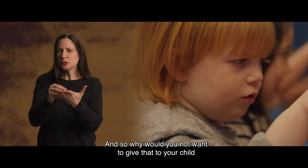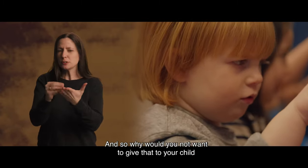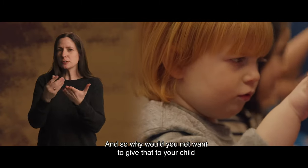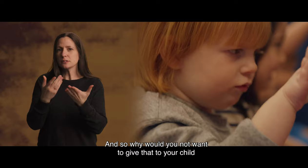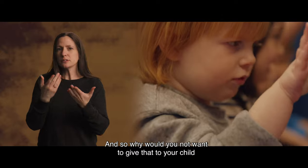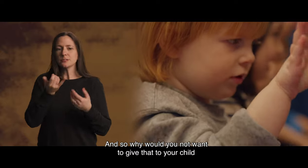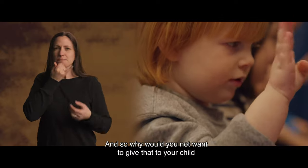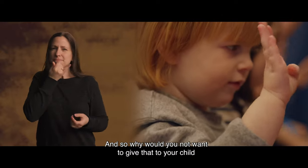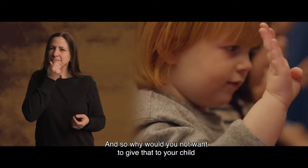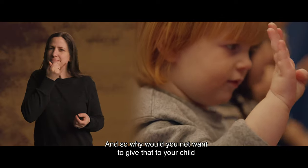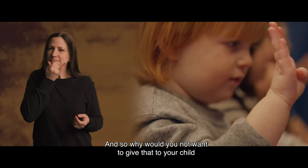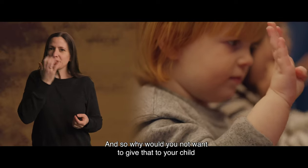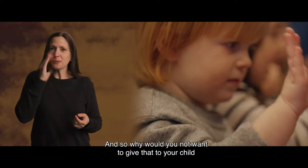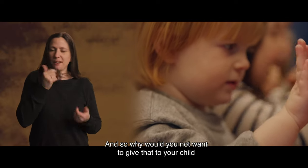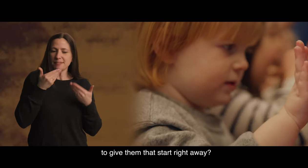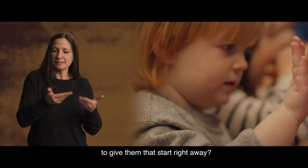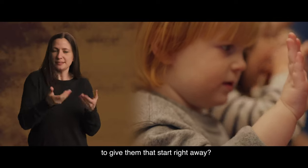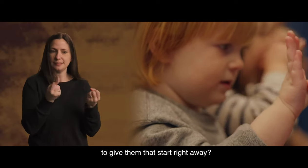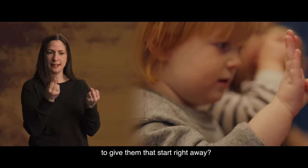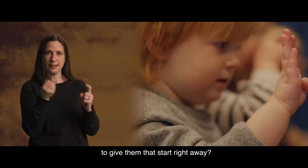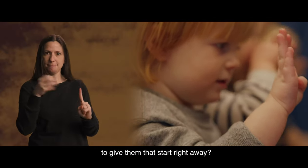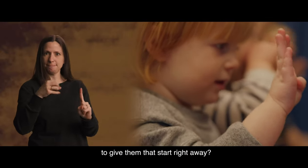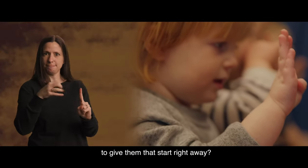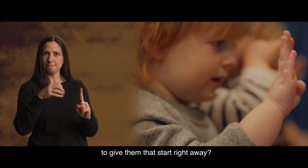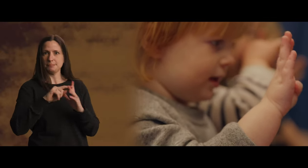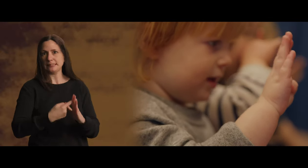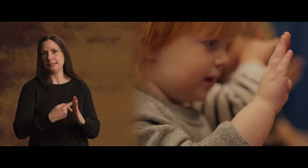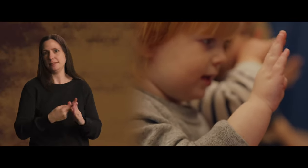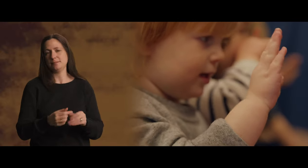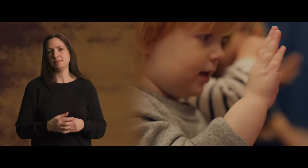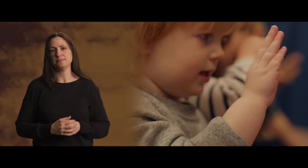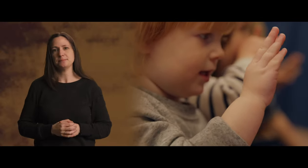And so why would you not want to give that to your child, to give them that start right away?